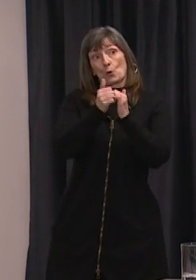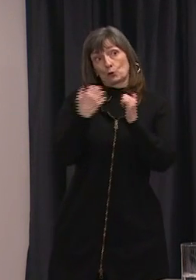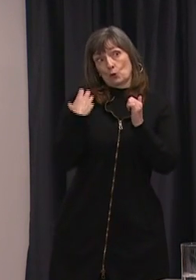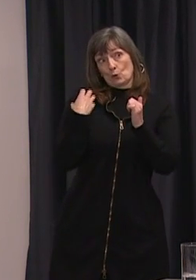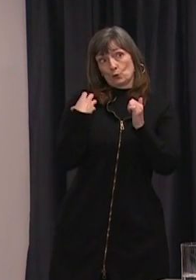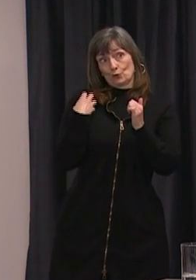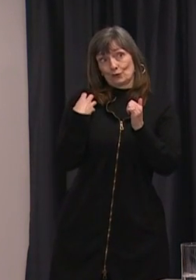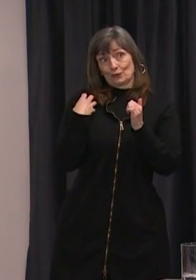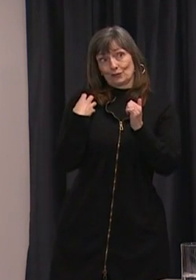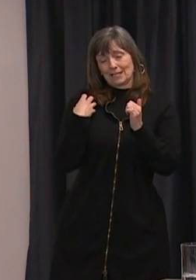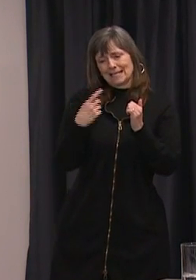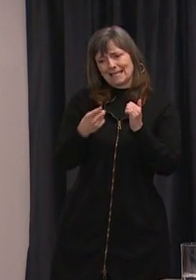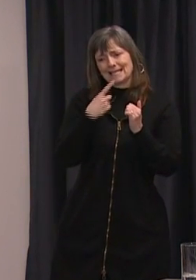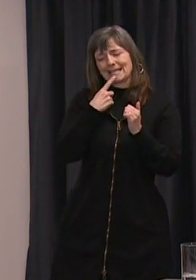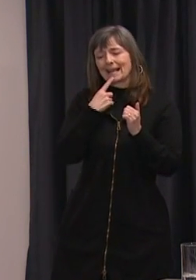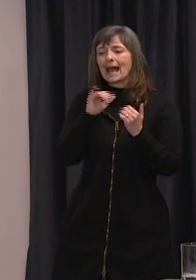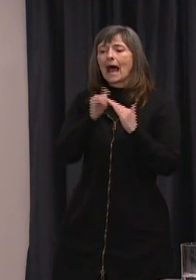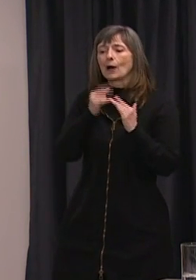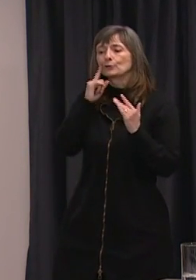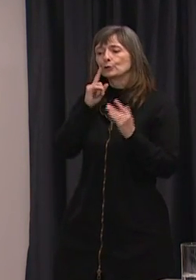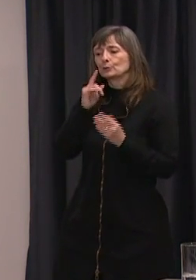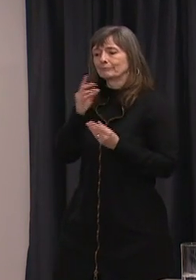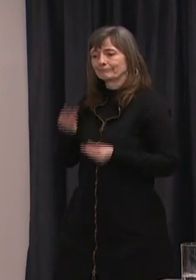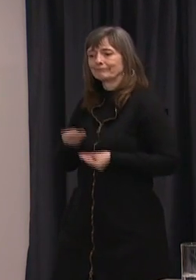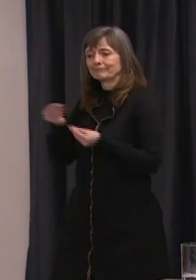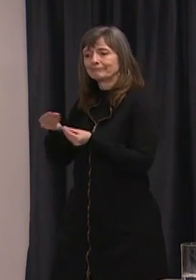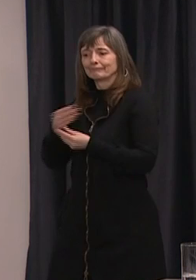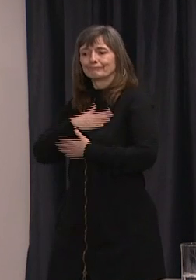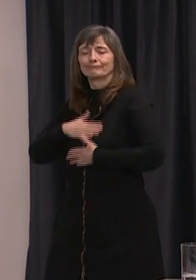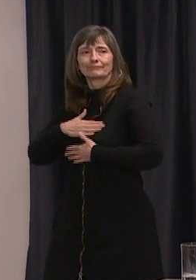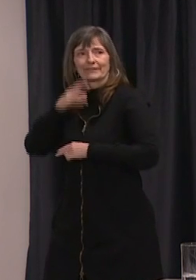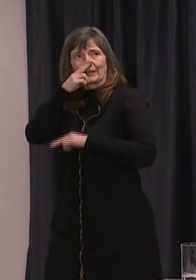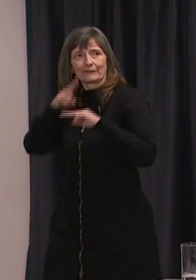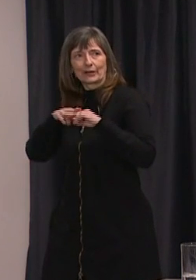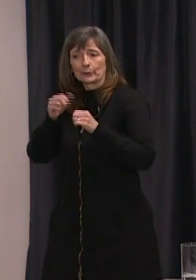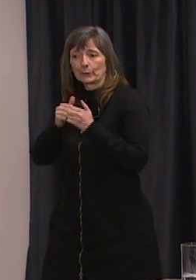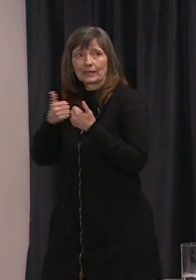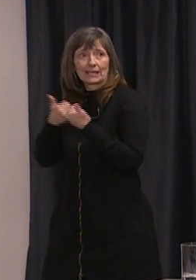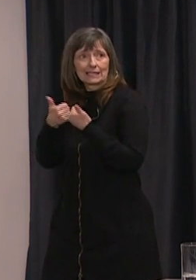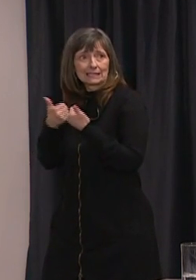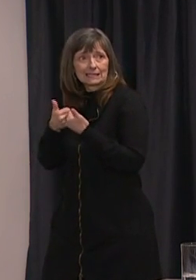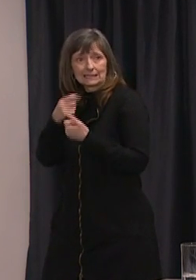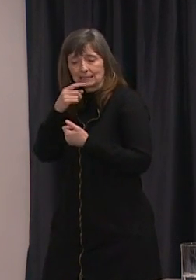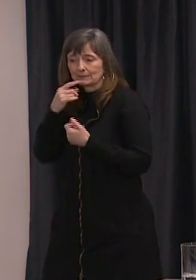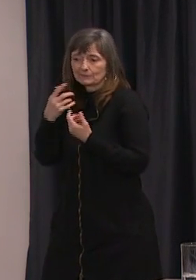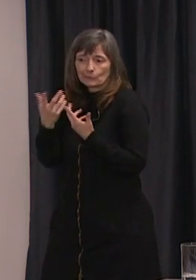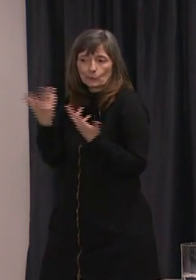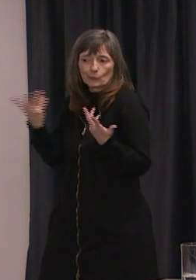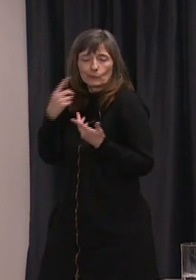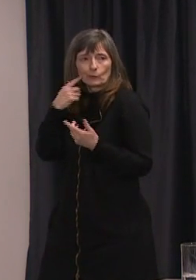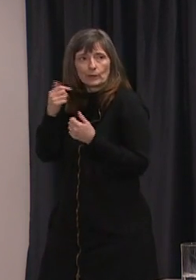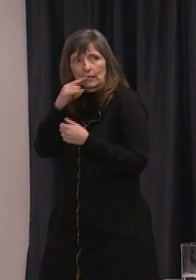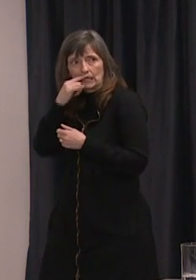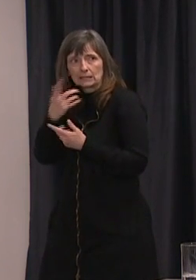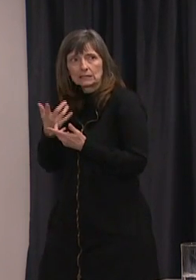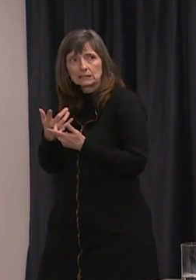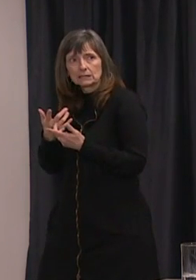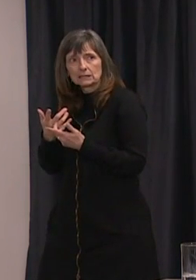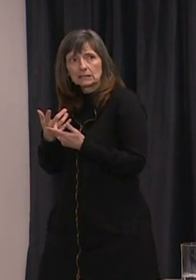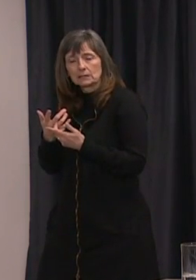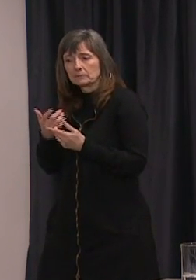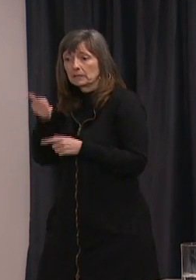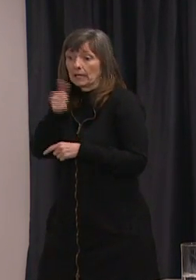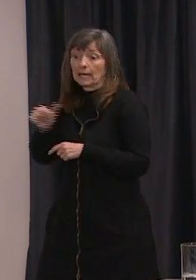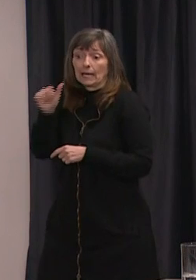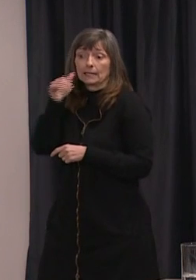how to how to entertain your kids uh it will be challenging quite frankly uh as any parent